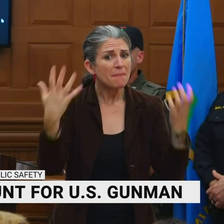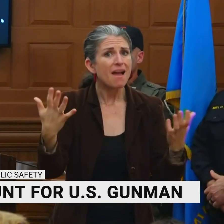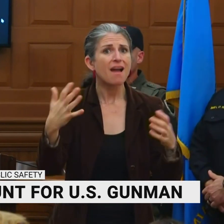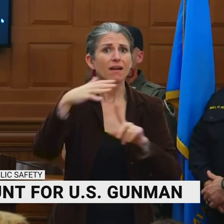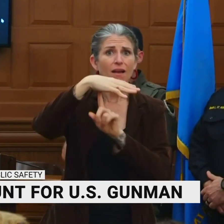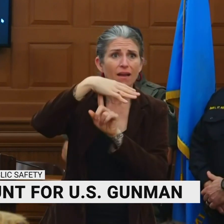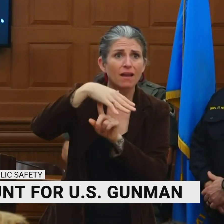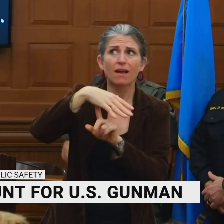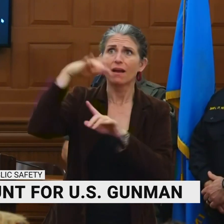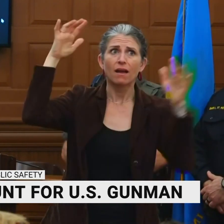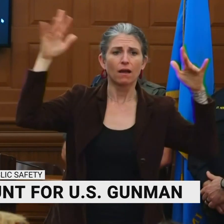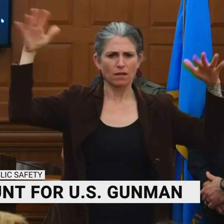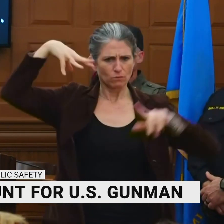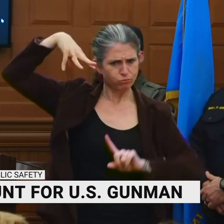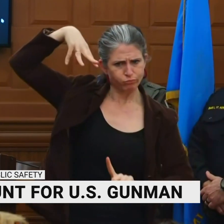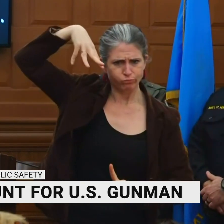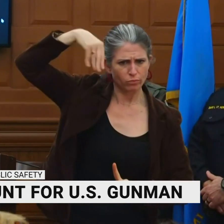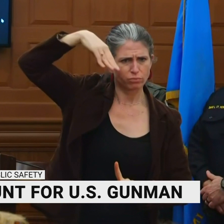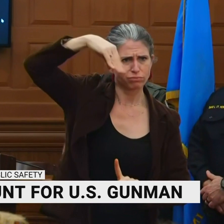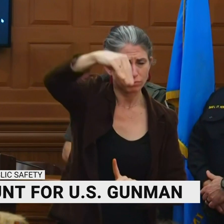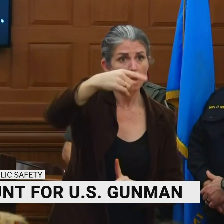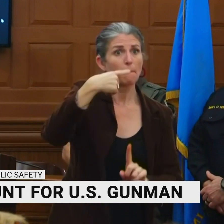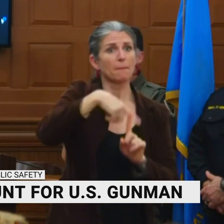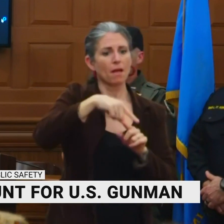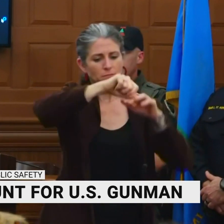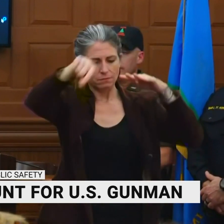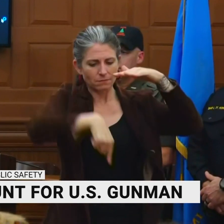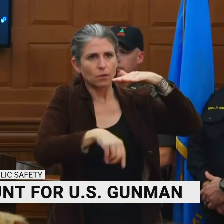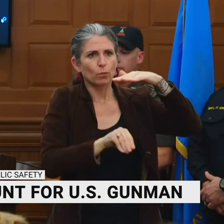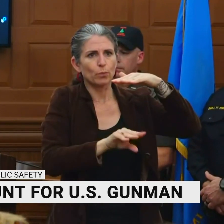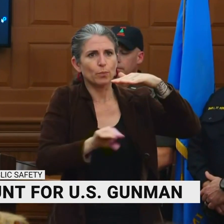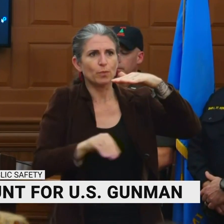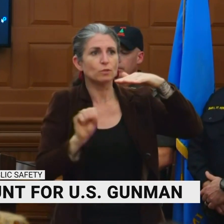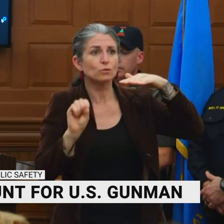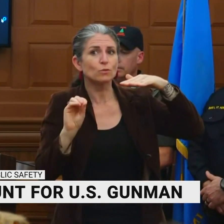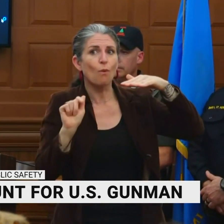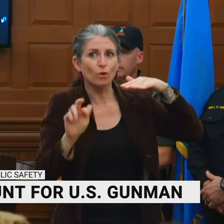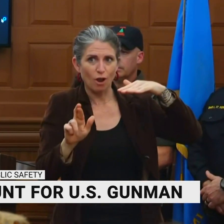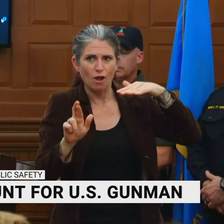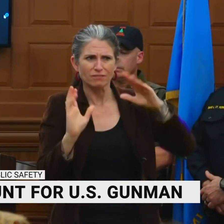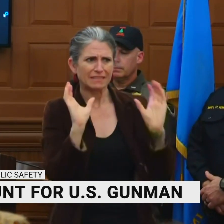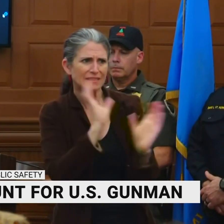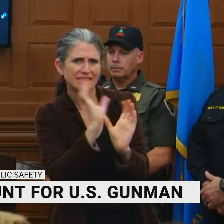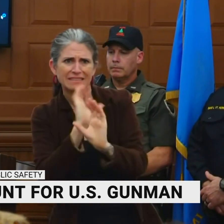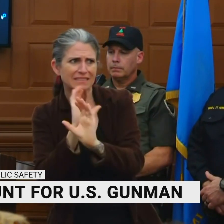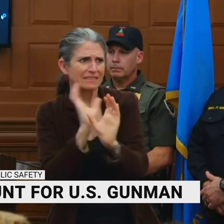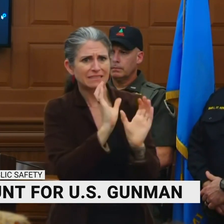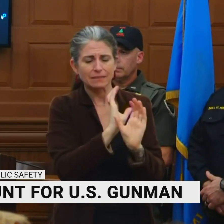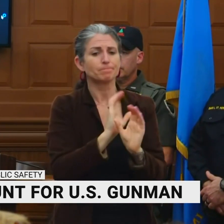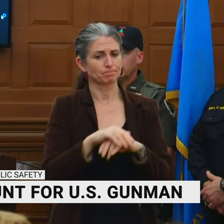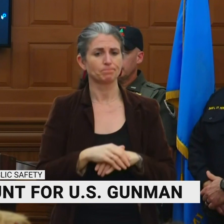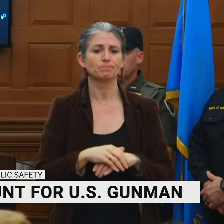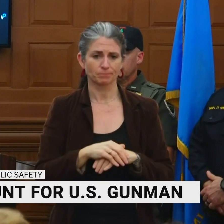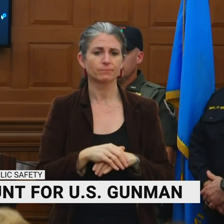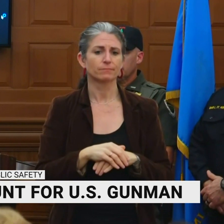searches, some sides, some ROV, and we'll be back on that tomorrow. The bar